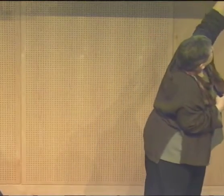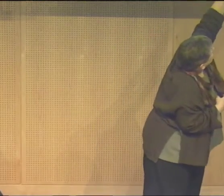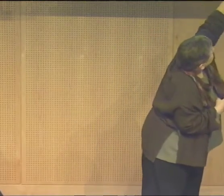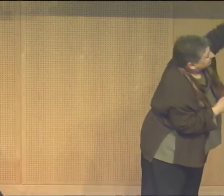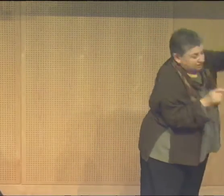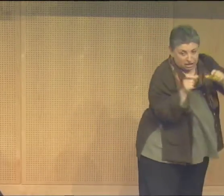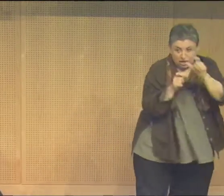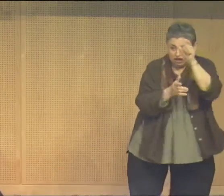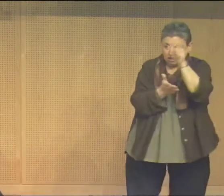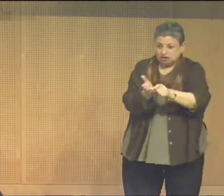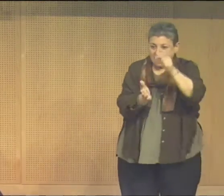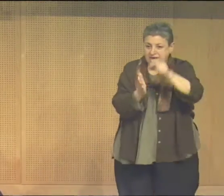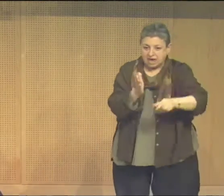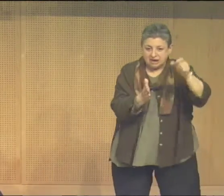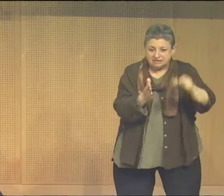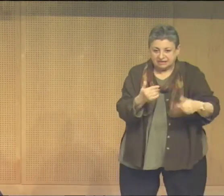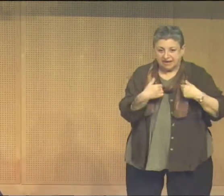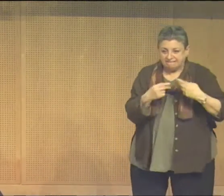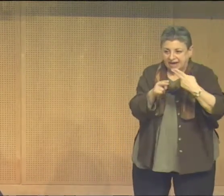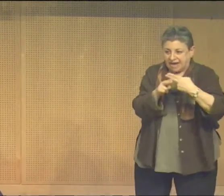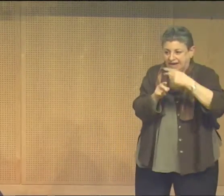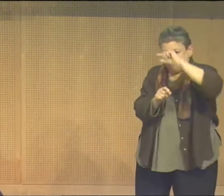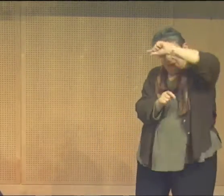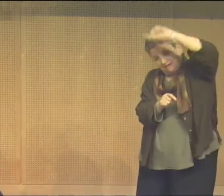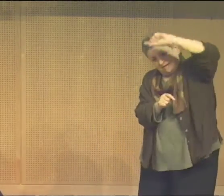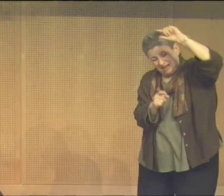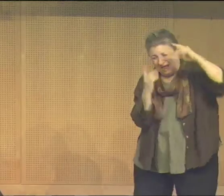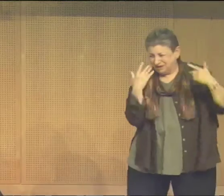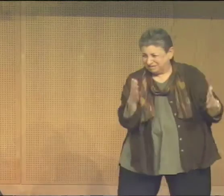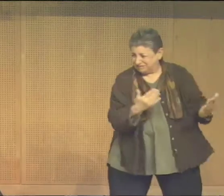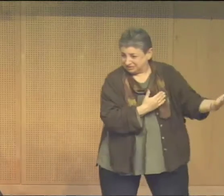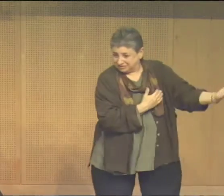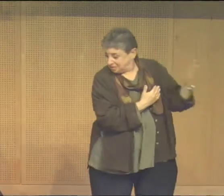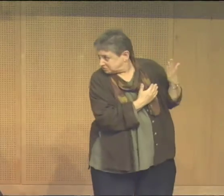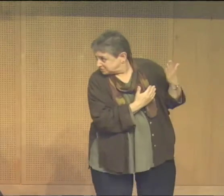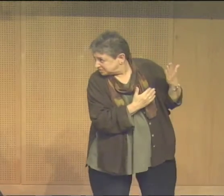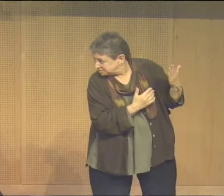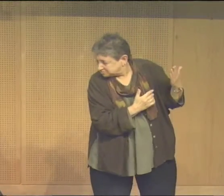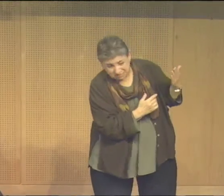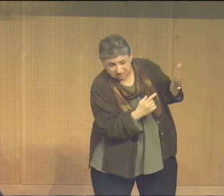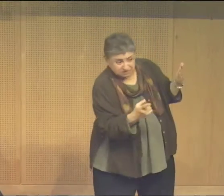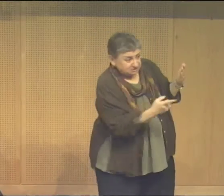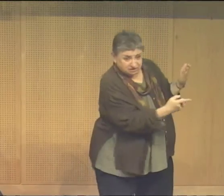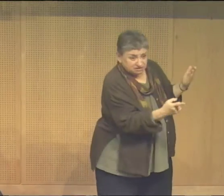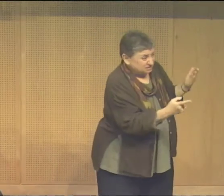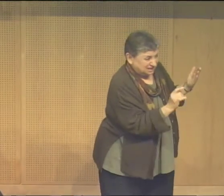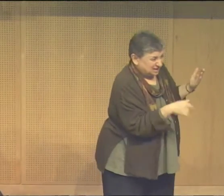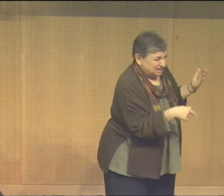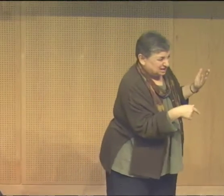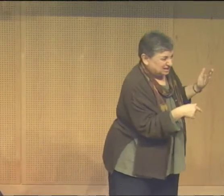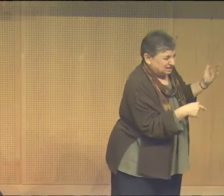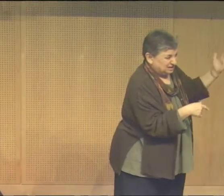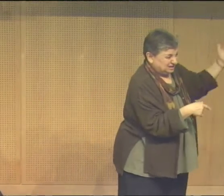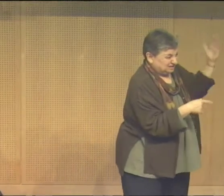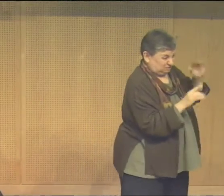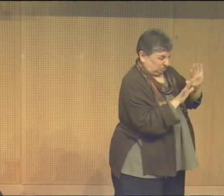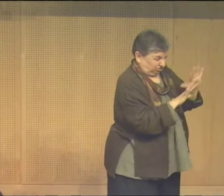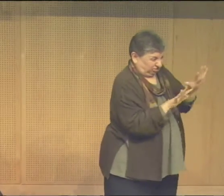labels that have been given to deaf people through the ages and each one of the crayons has a label I'm not so sure can we get any closer than